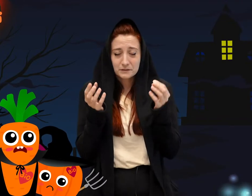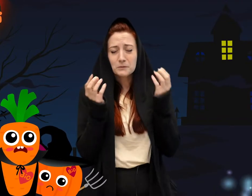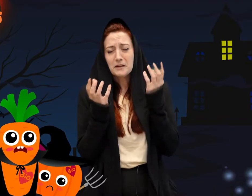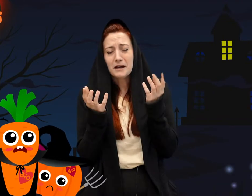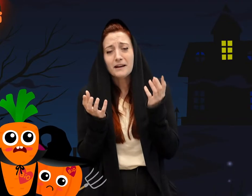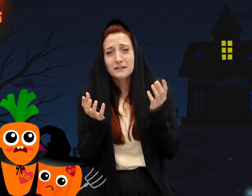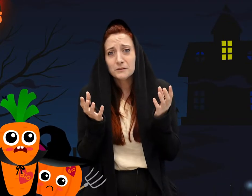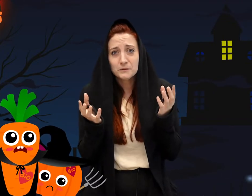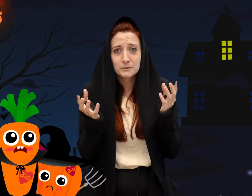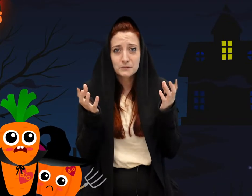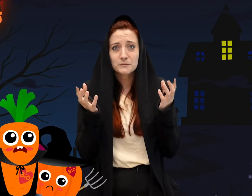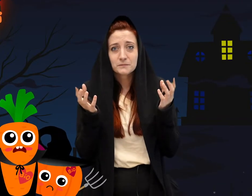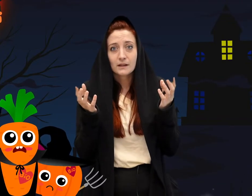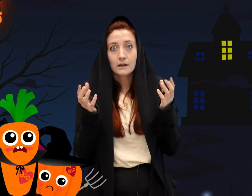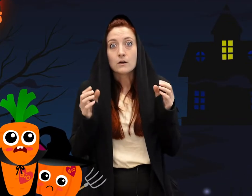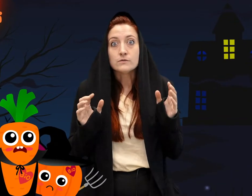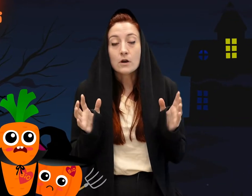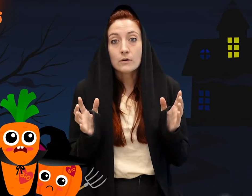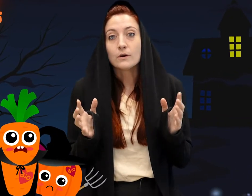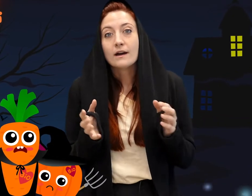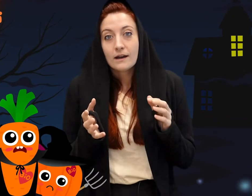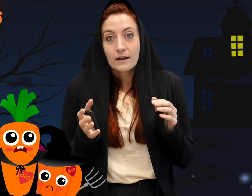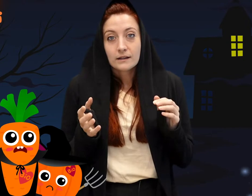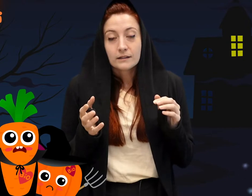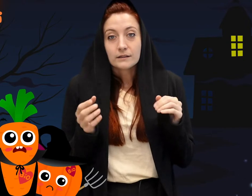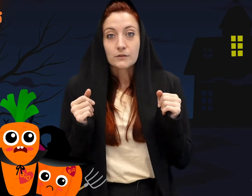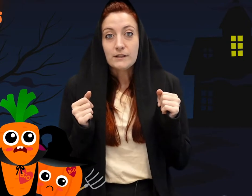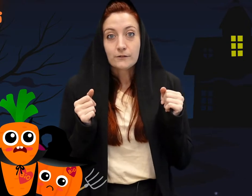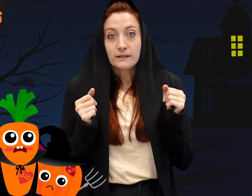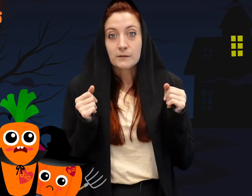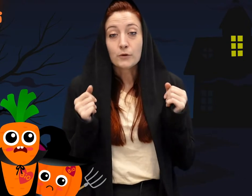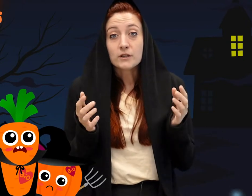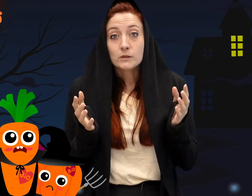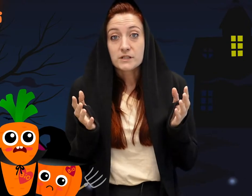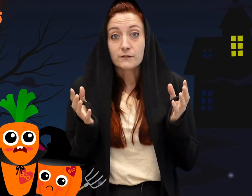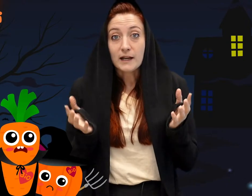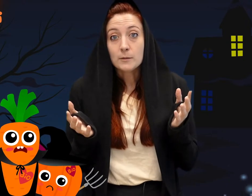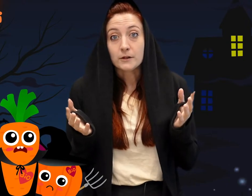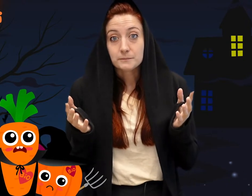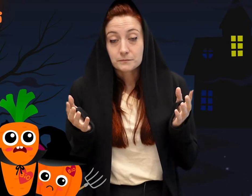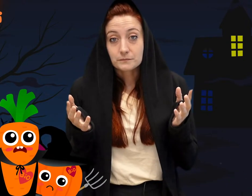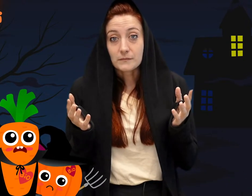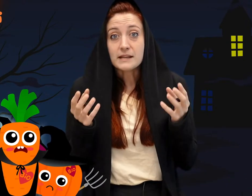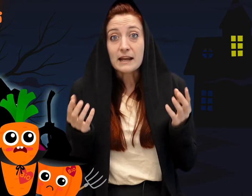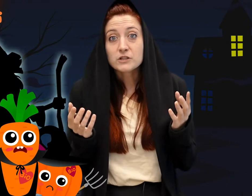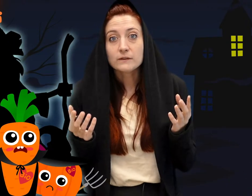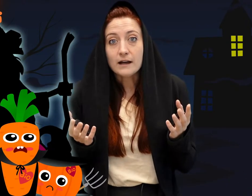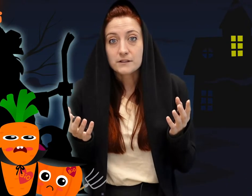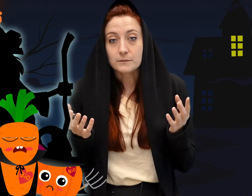Where are you? Oh no! The three friends had broken the witch's flowerpot and now she was after them.